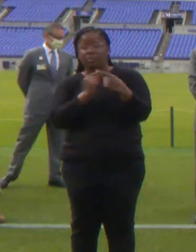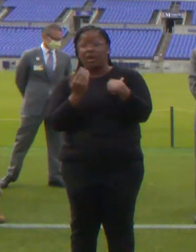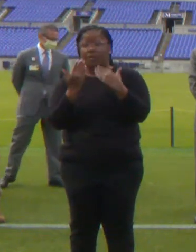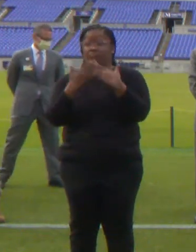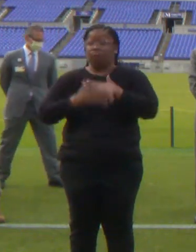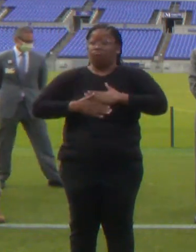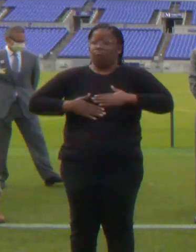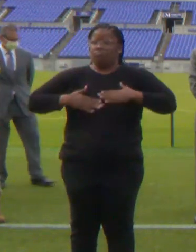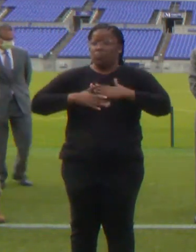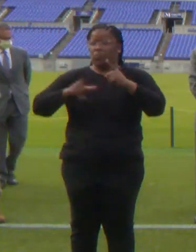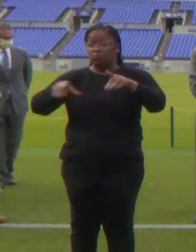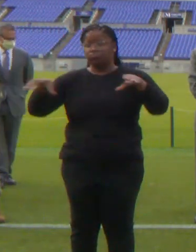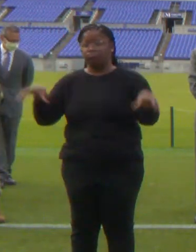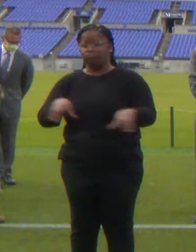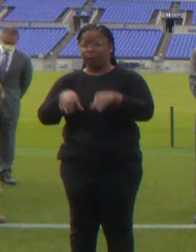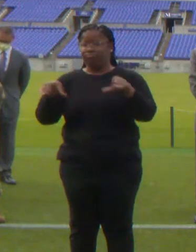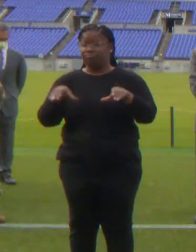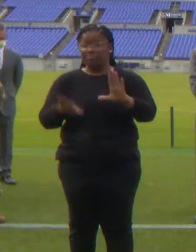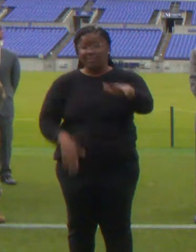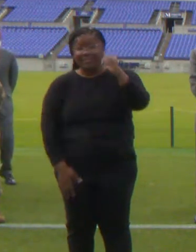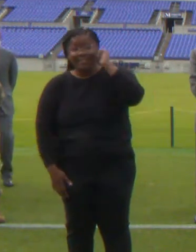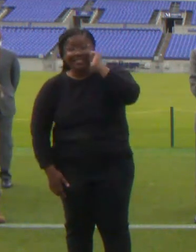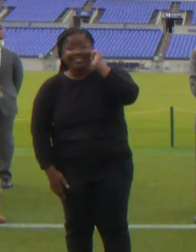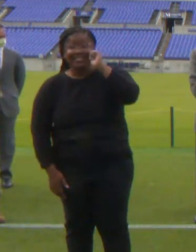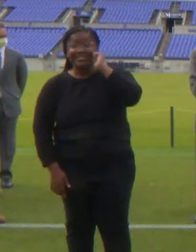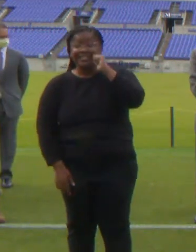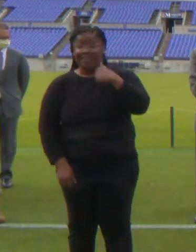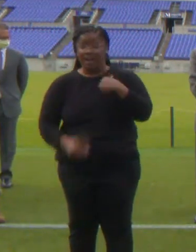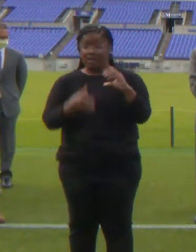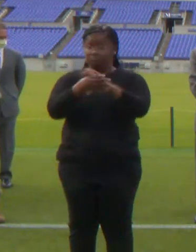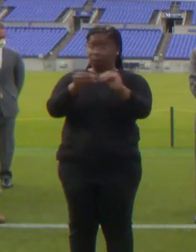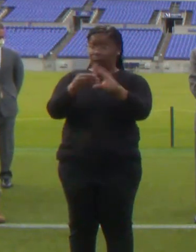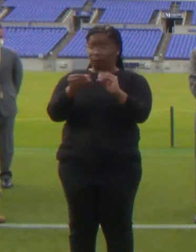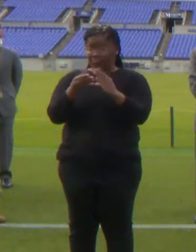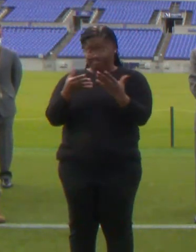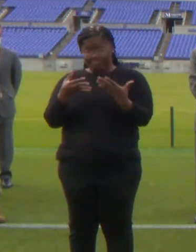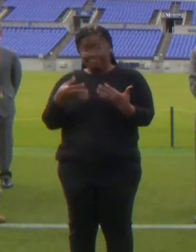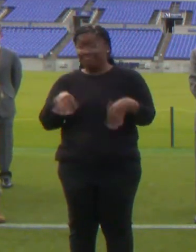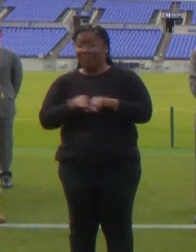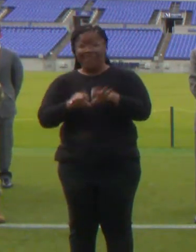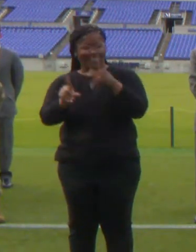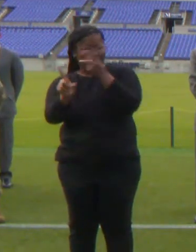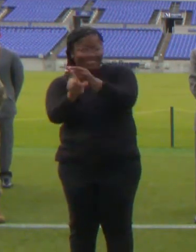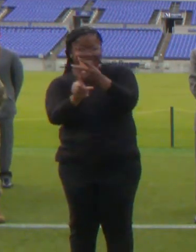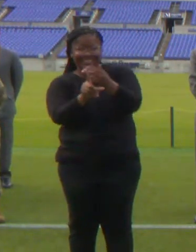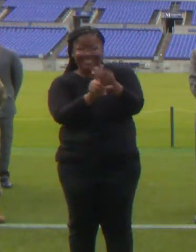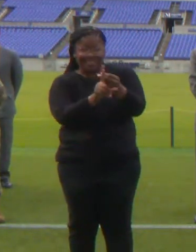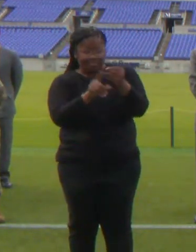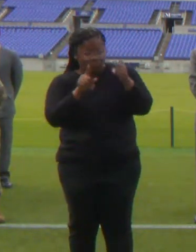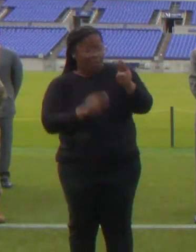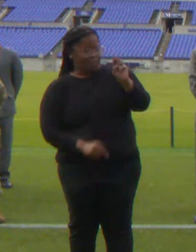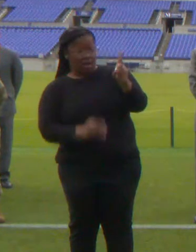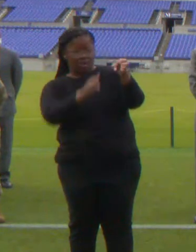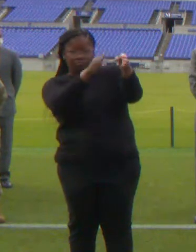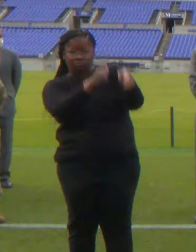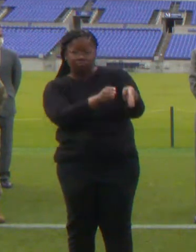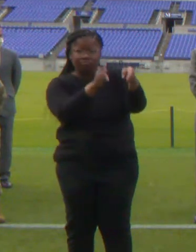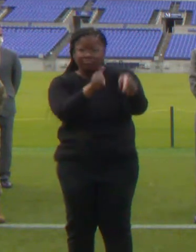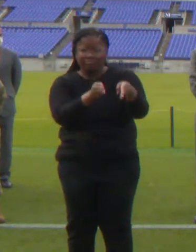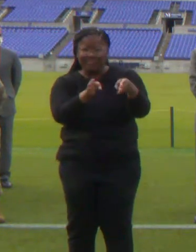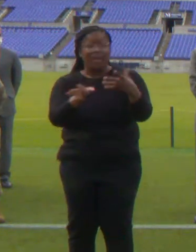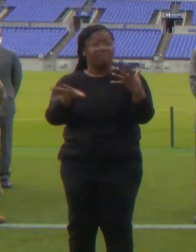I talk about the critical importance of vaccinating Marylanders as quickly and equitably as possible.